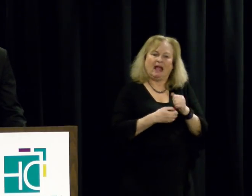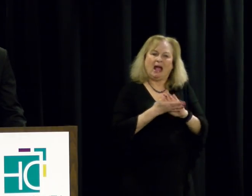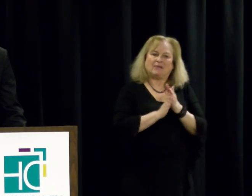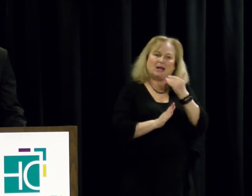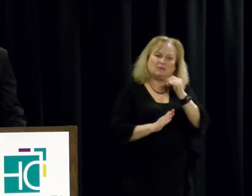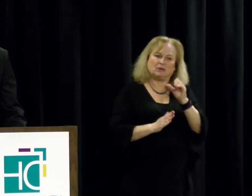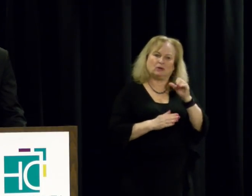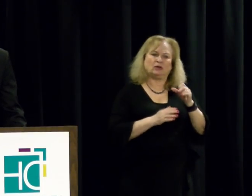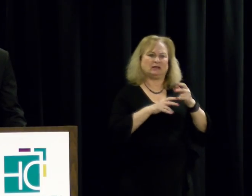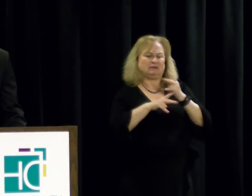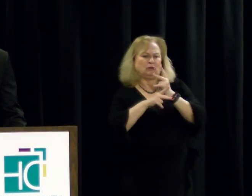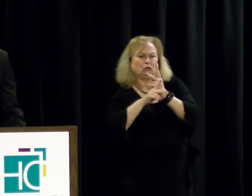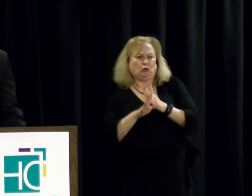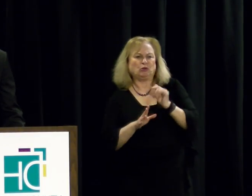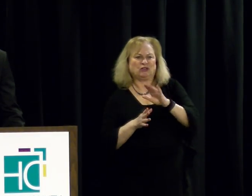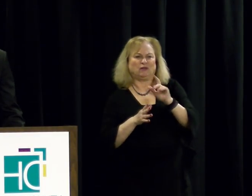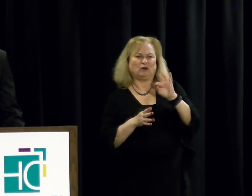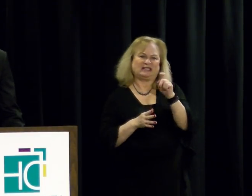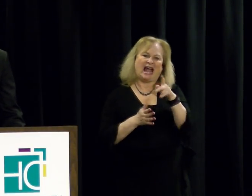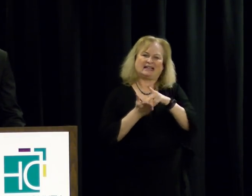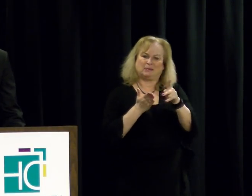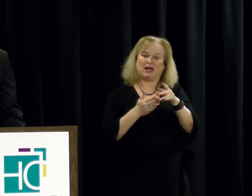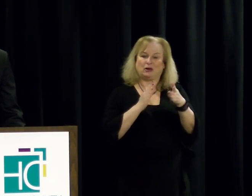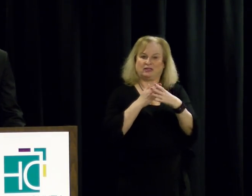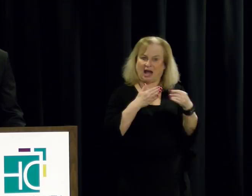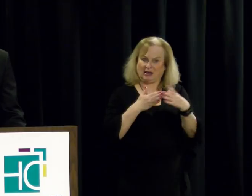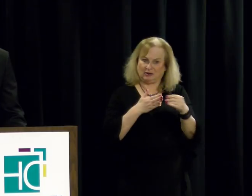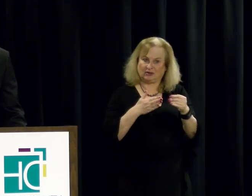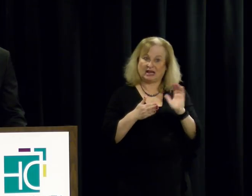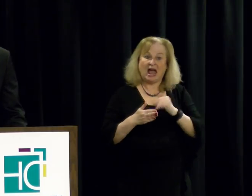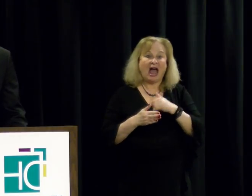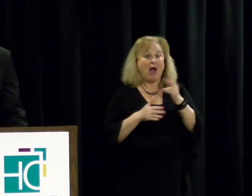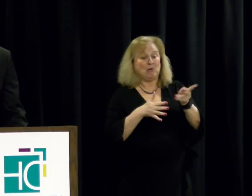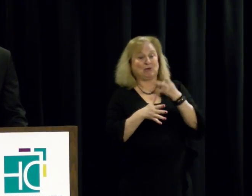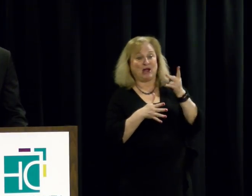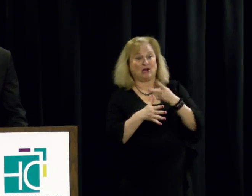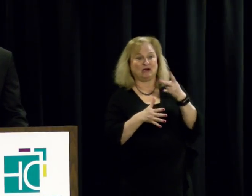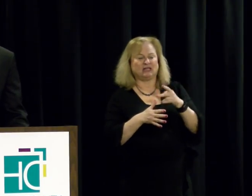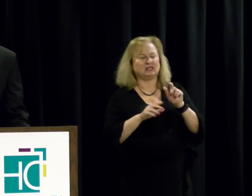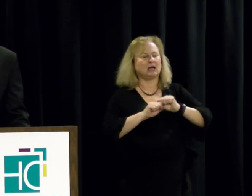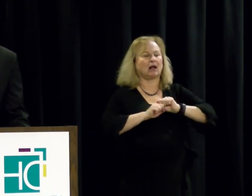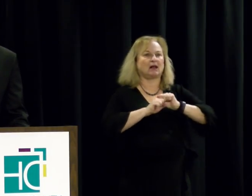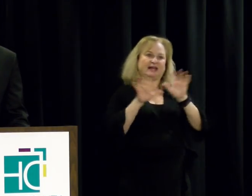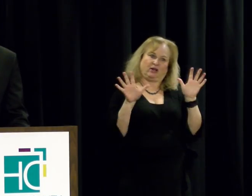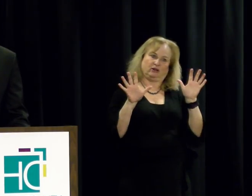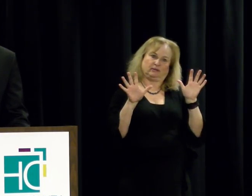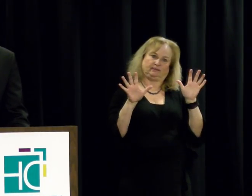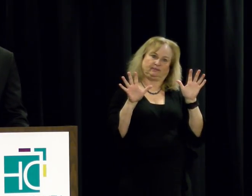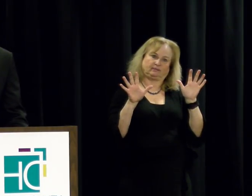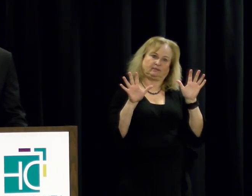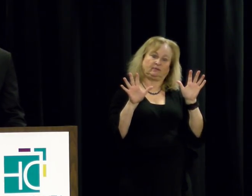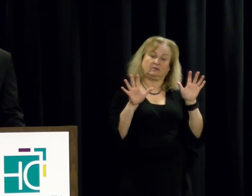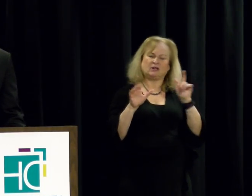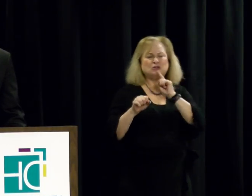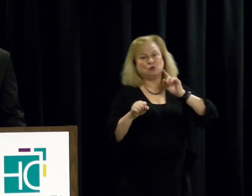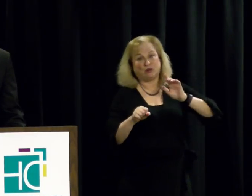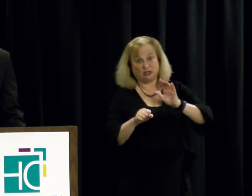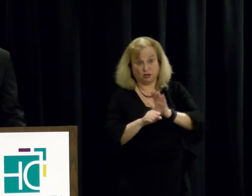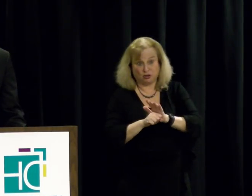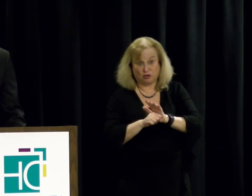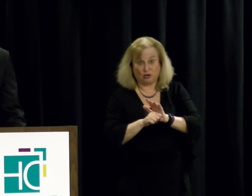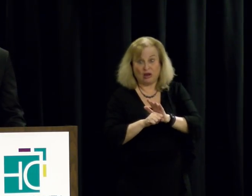stewards of your taxpayer dollars. Our priority is crystal clear to ensure